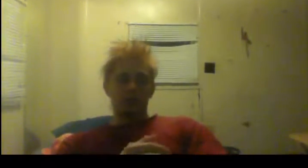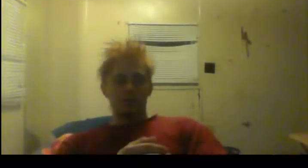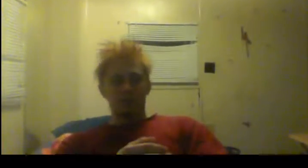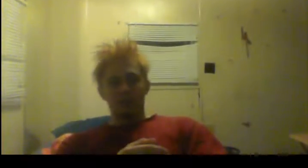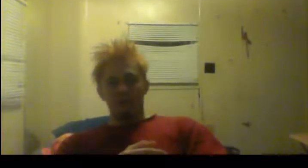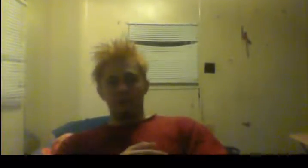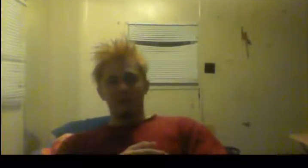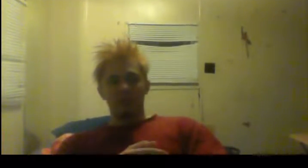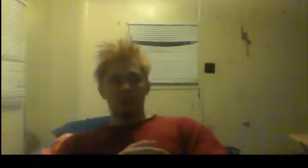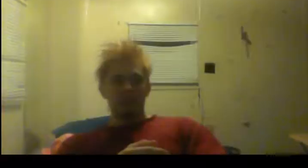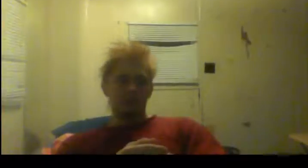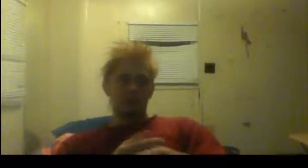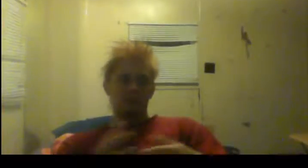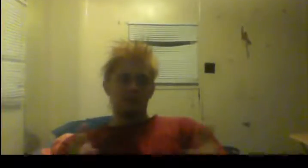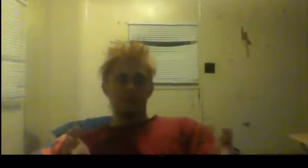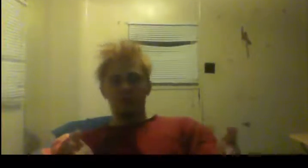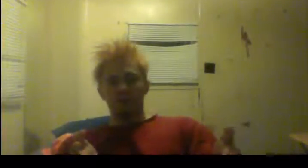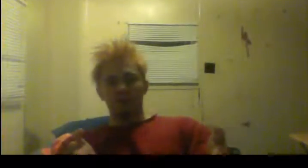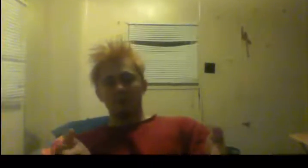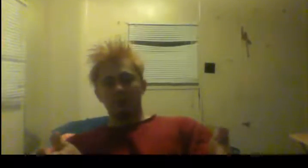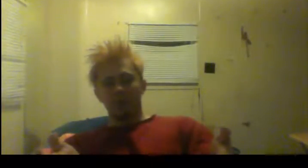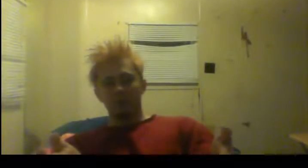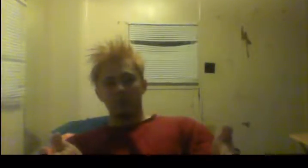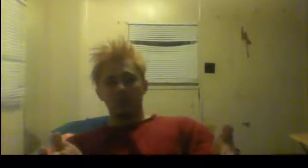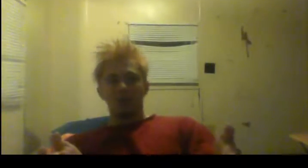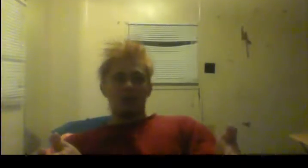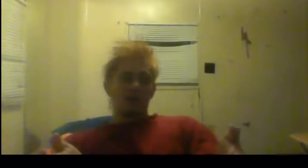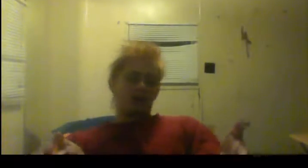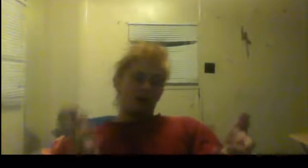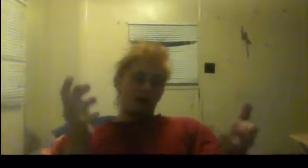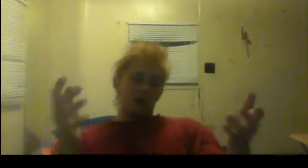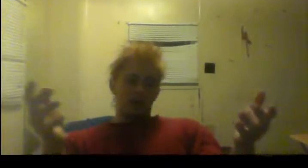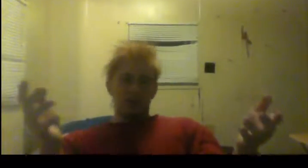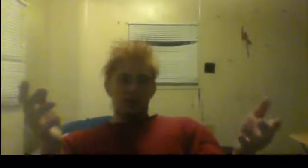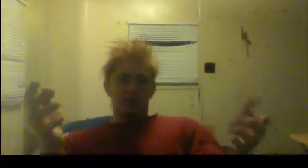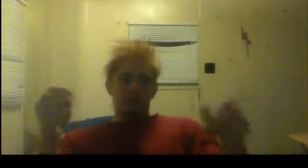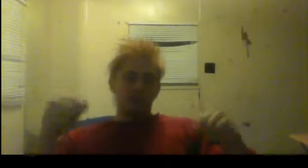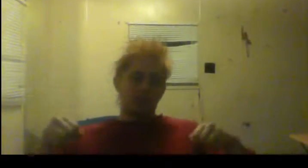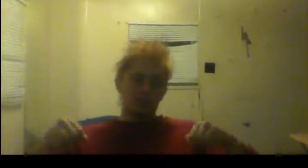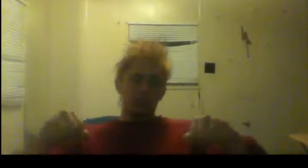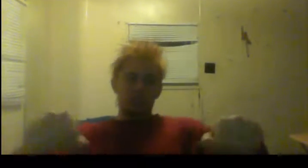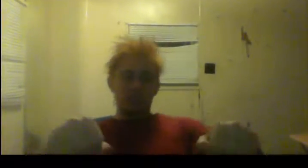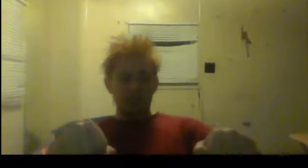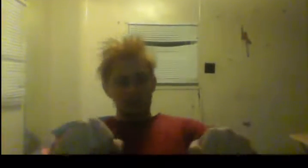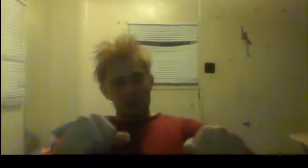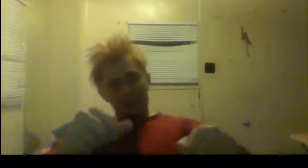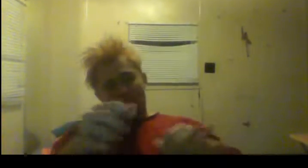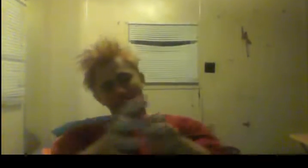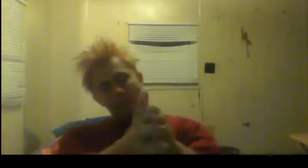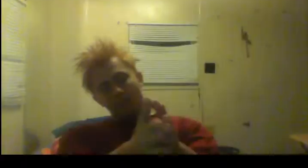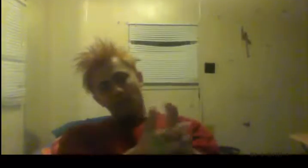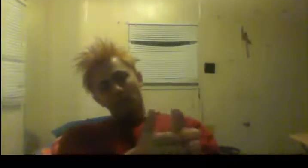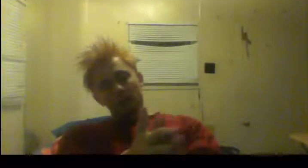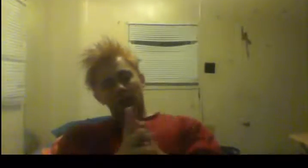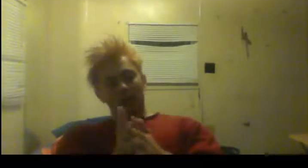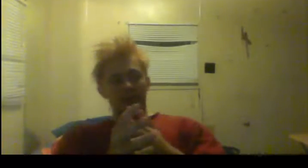I do about 50, 40 to 50 reps on a, on a, on a chess machine, you know?